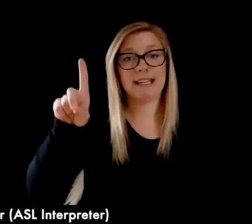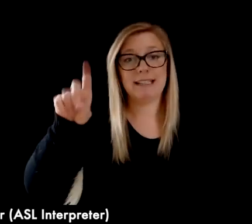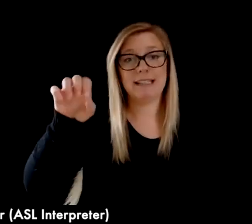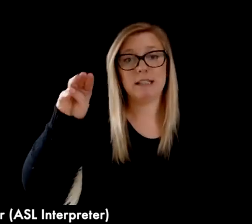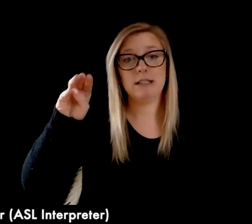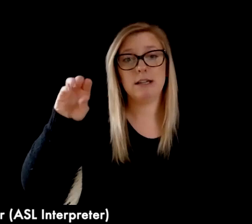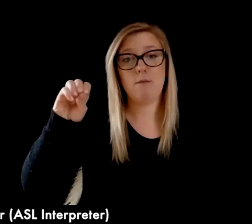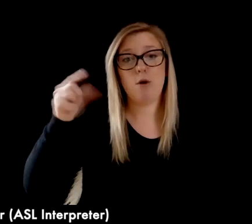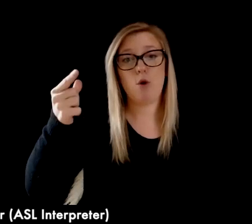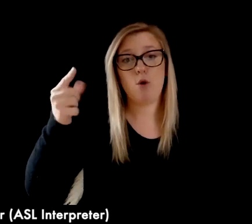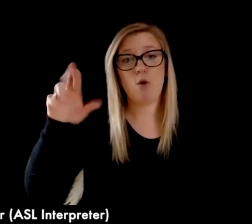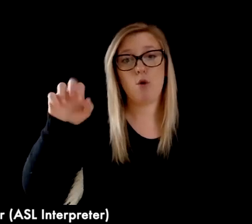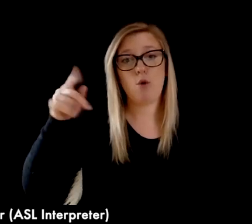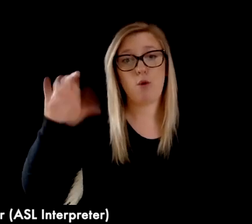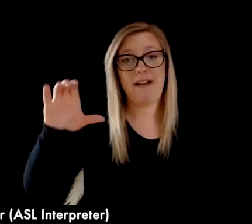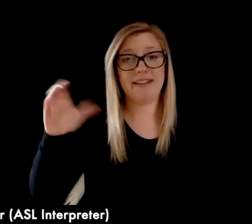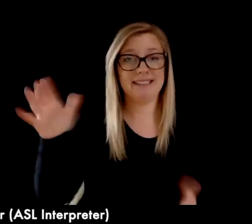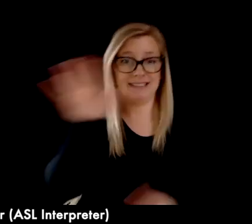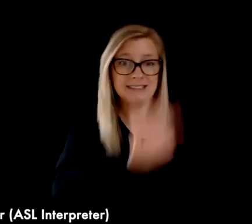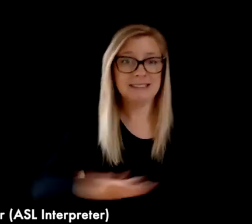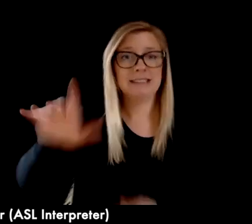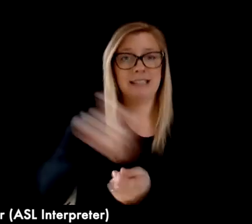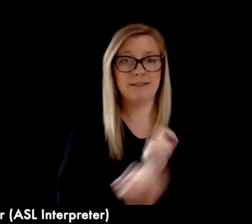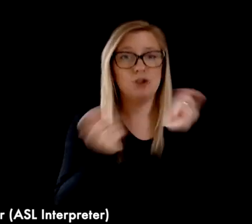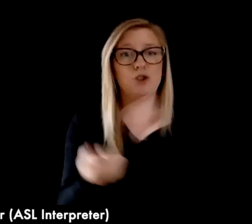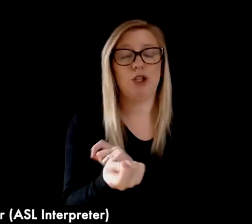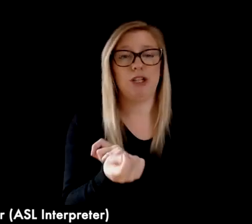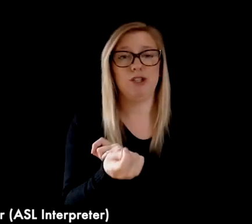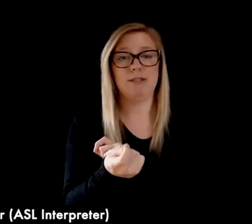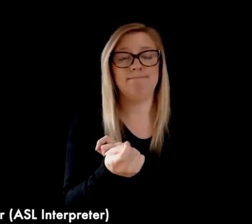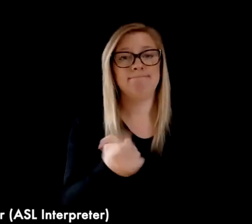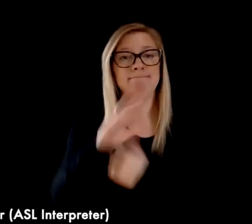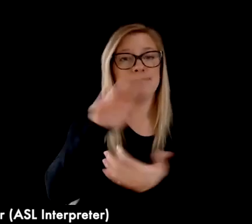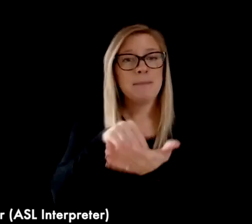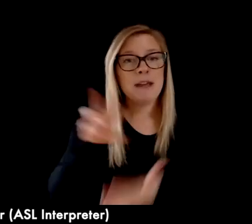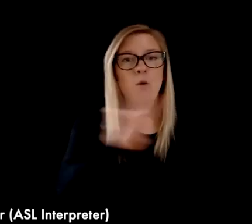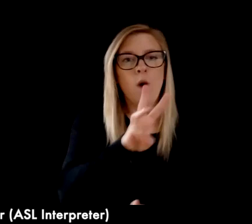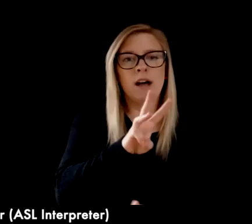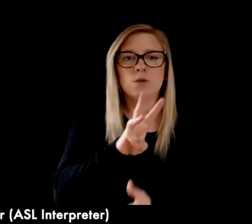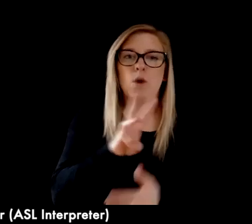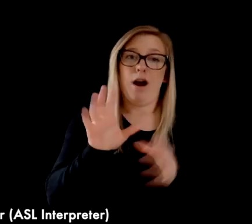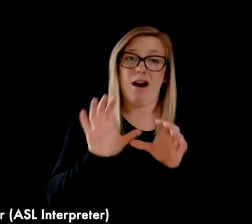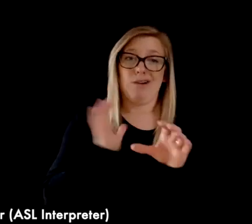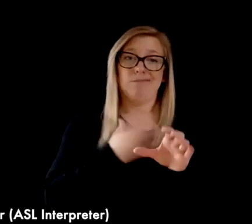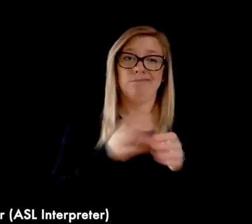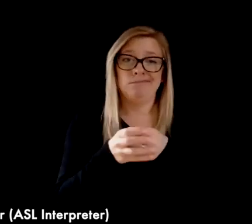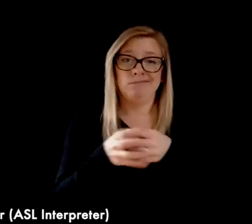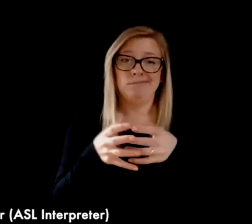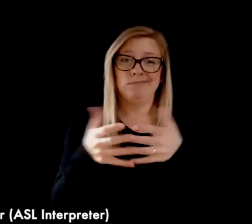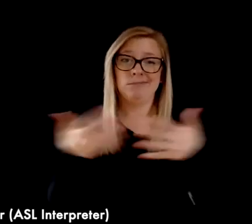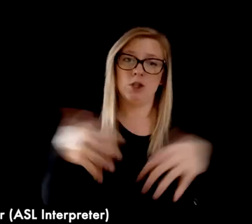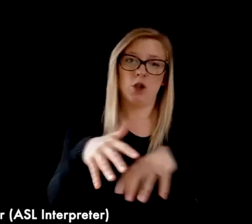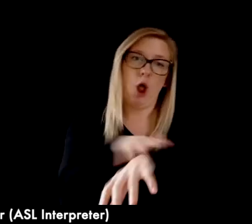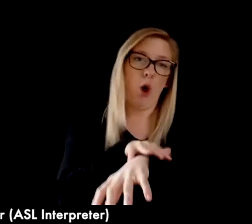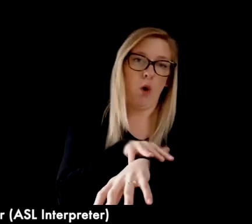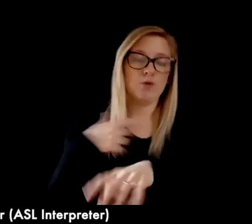are the slowest growing in population, and Minnesota relies heavily on immigrant populations for growth. So